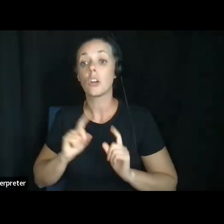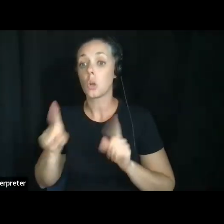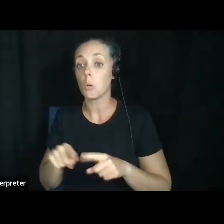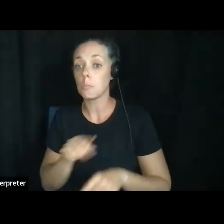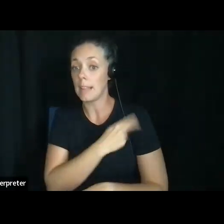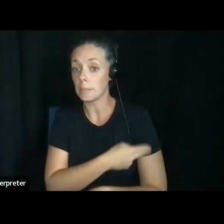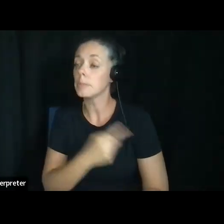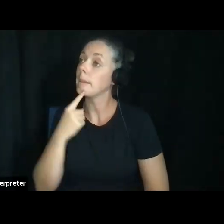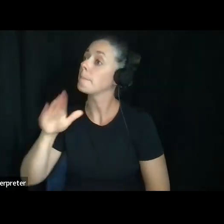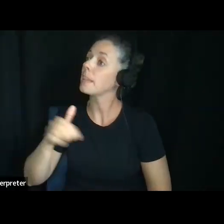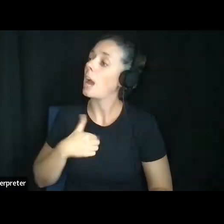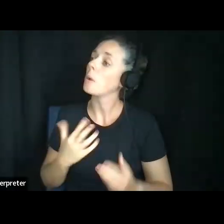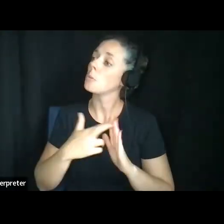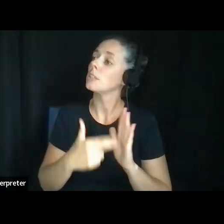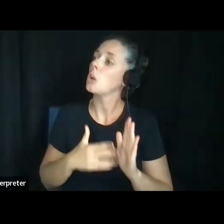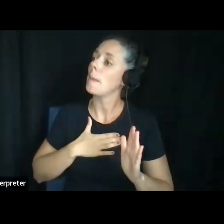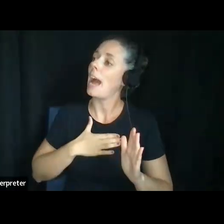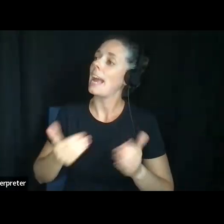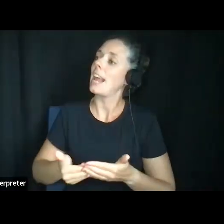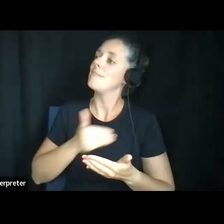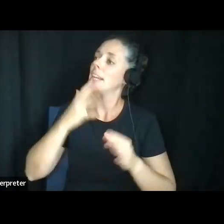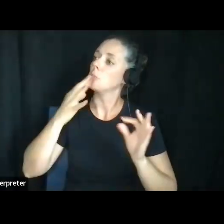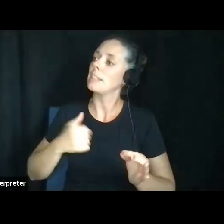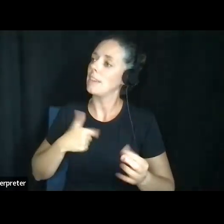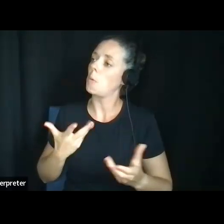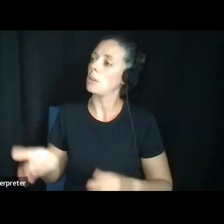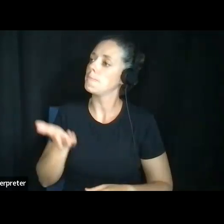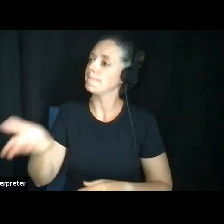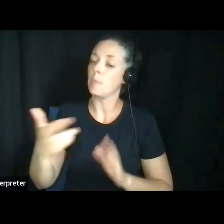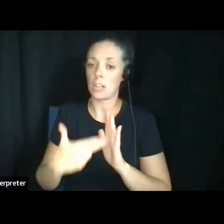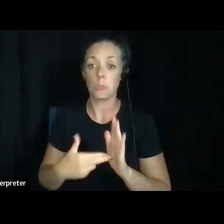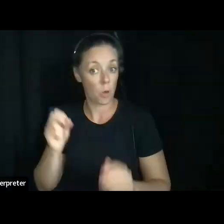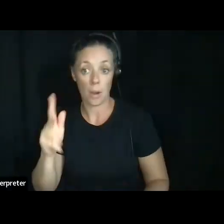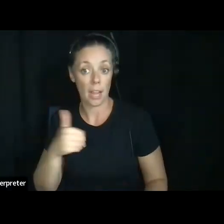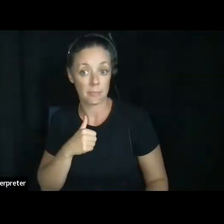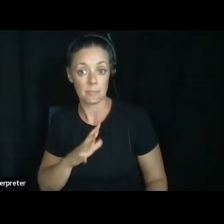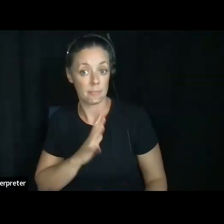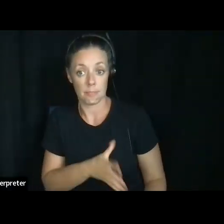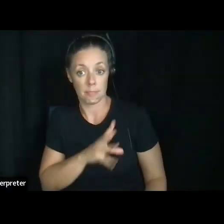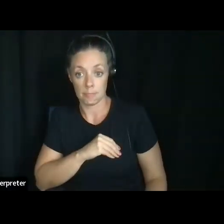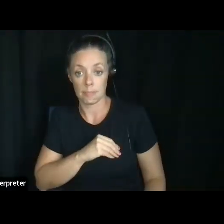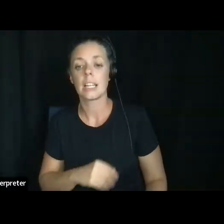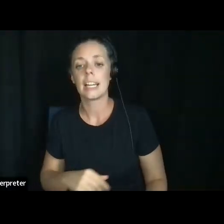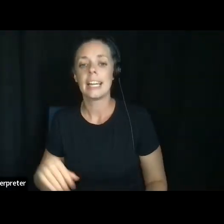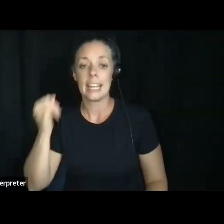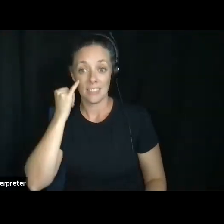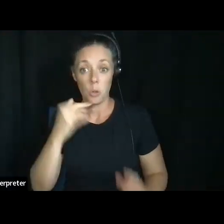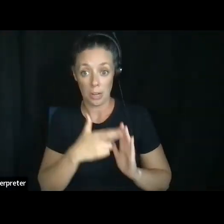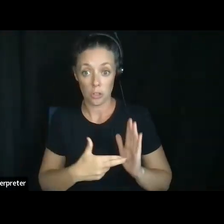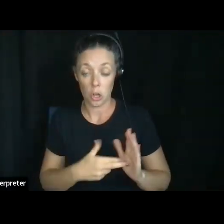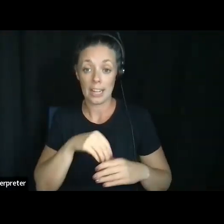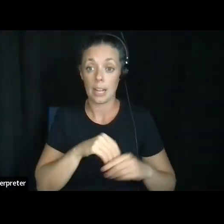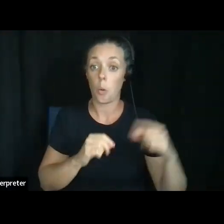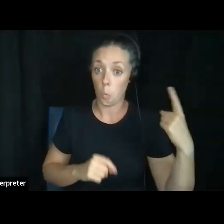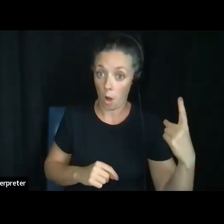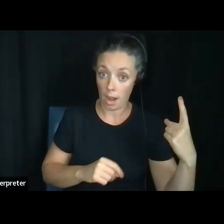and say that you'd like to register your advanced directive. Um, and I do know that if you would register at one Sentara, it's going to be registered at